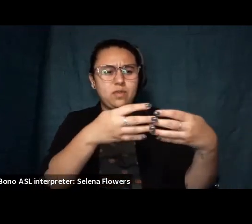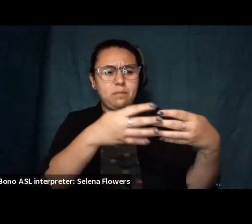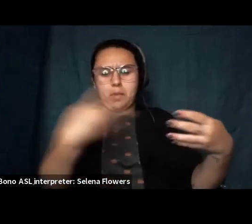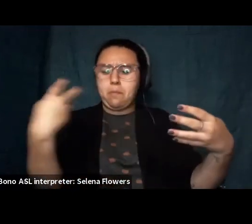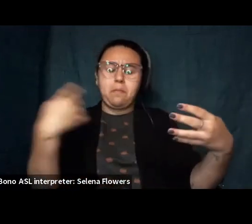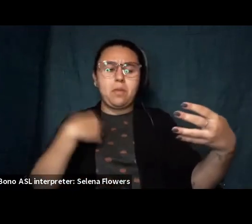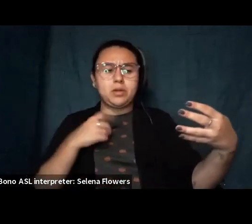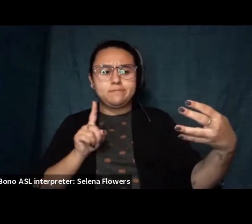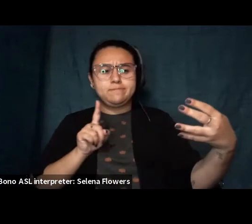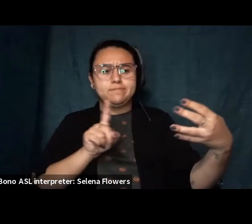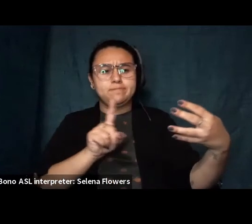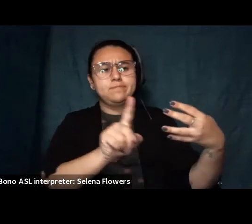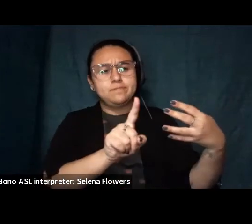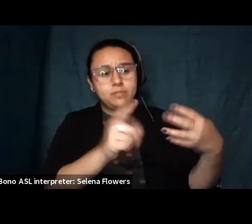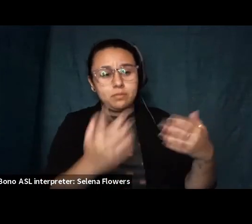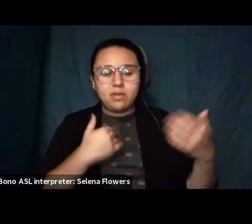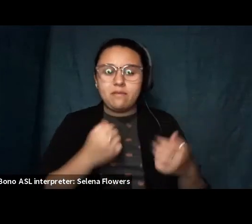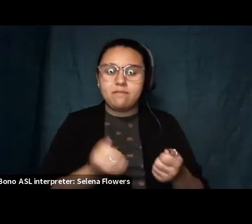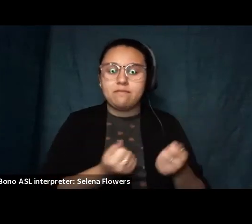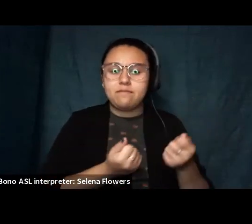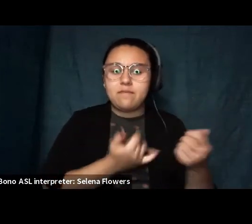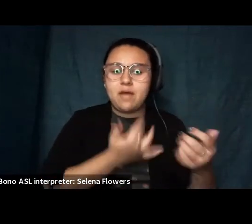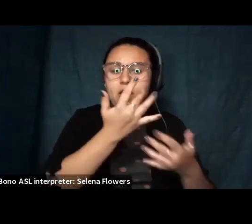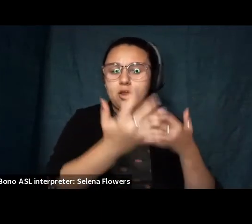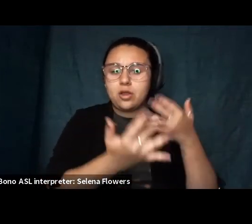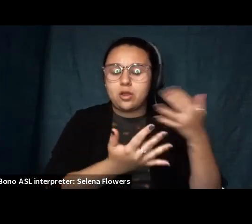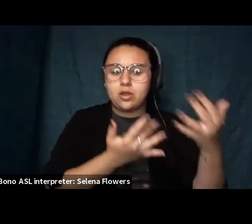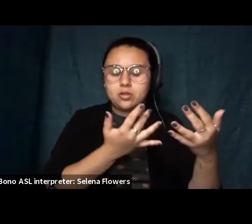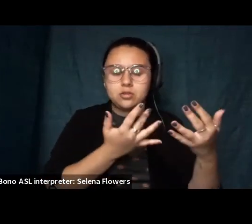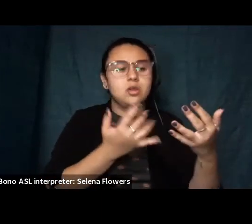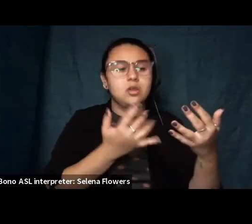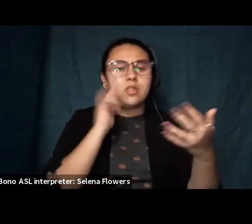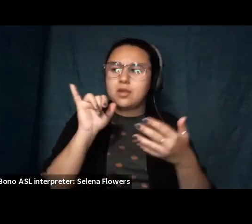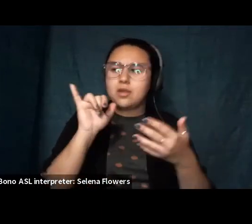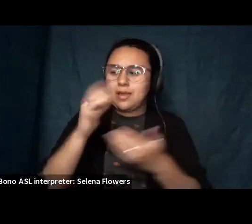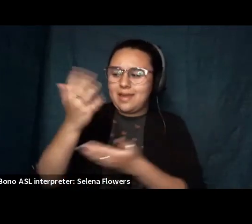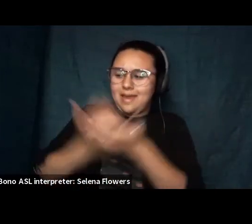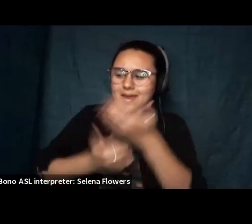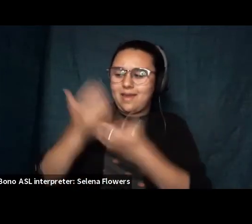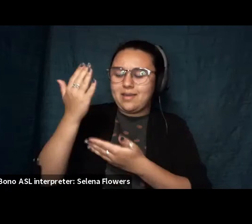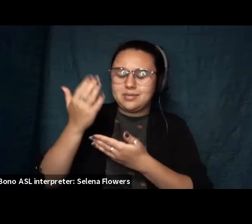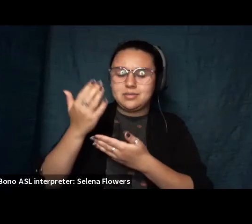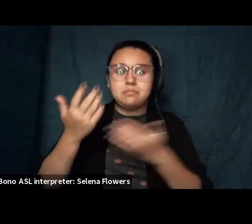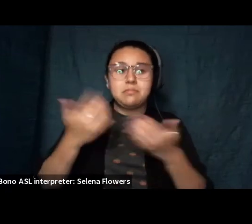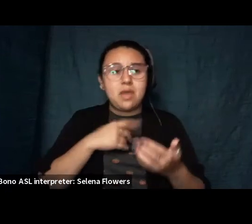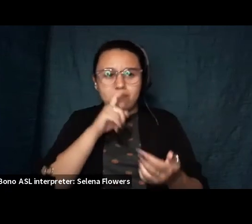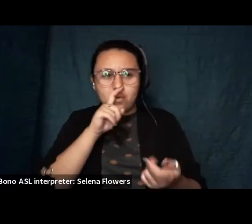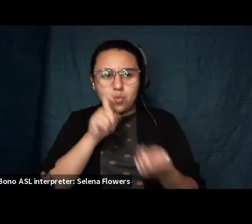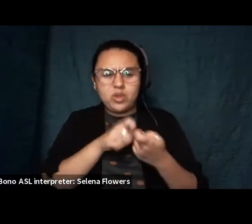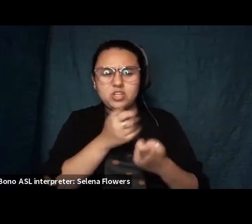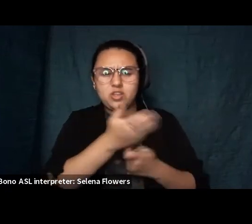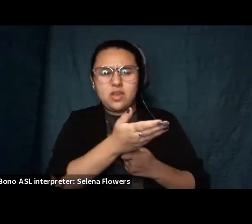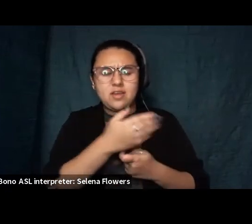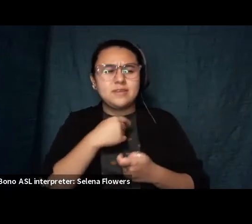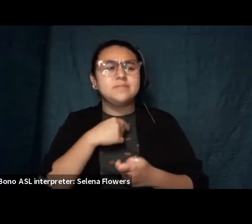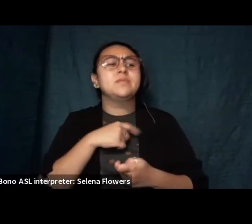there may be a fire with hands for flames there may be a witch an oven stoked surely a